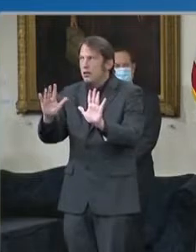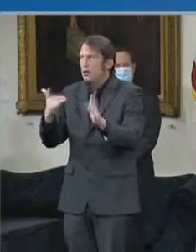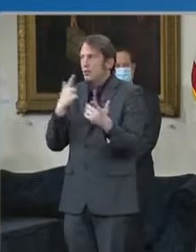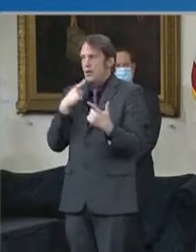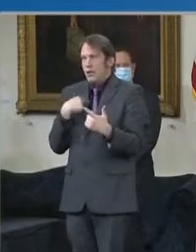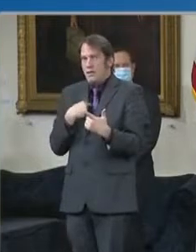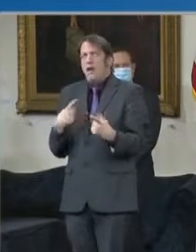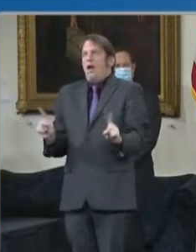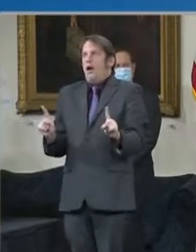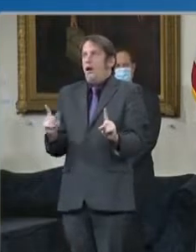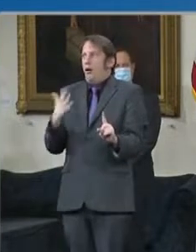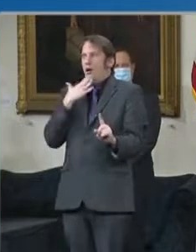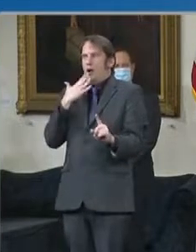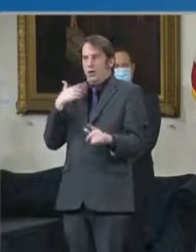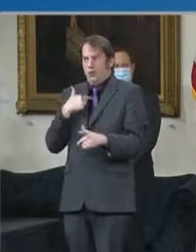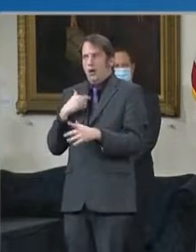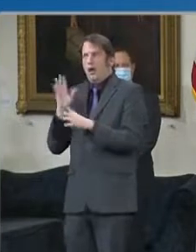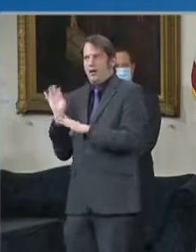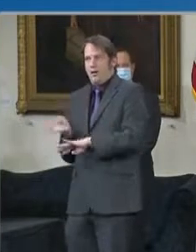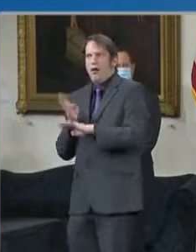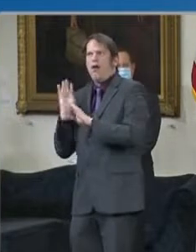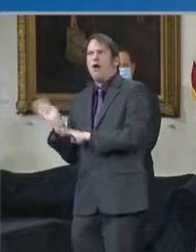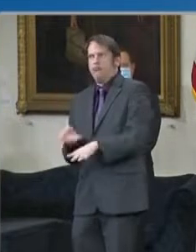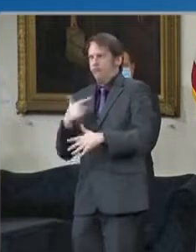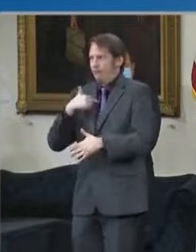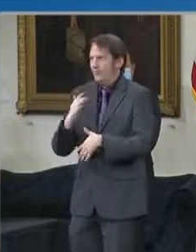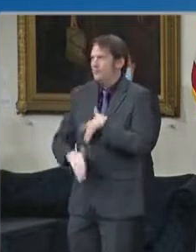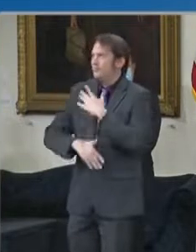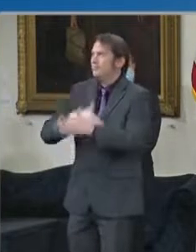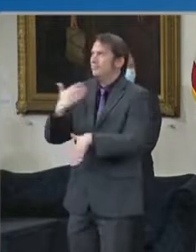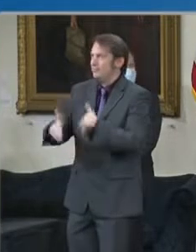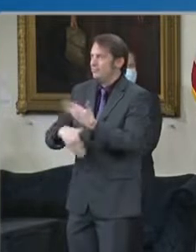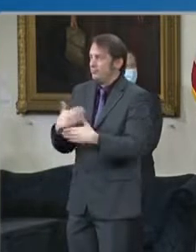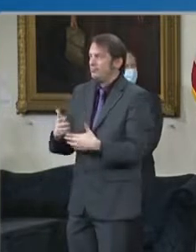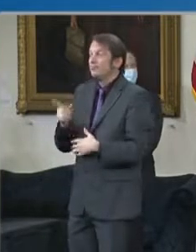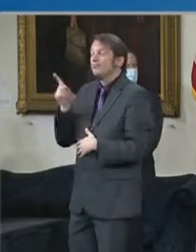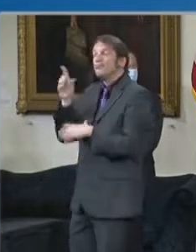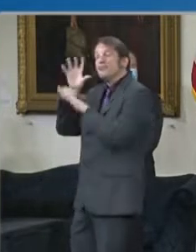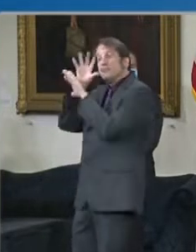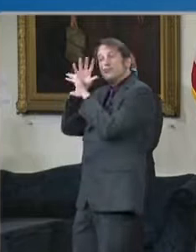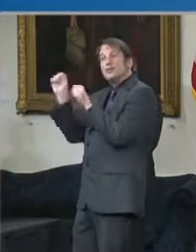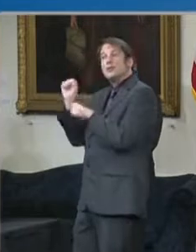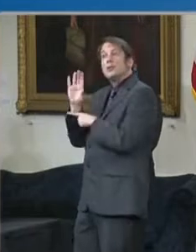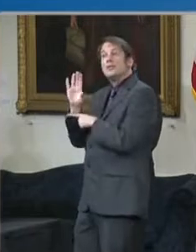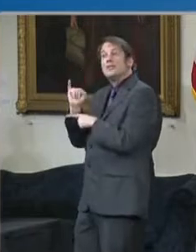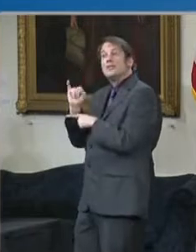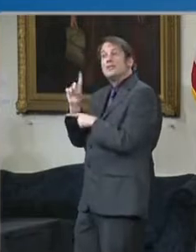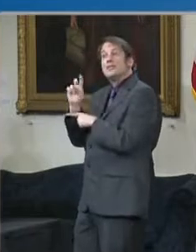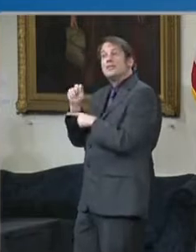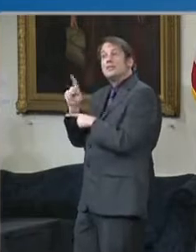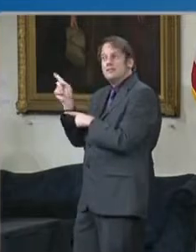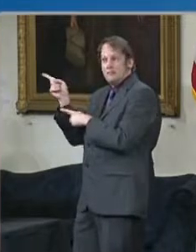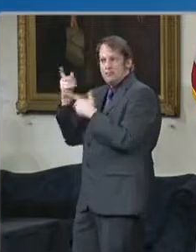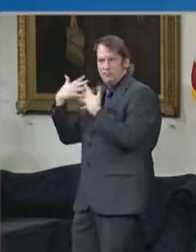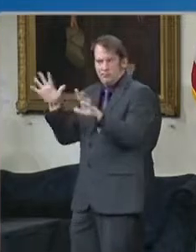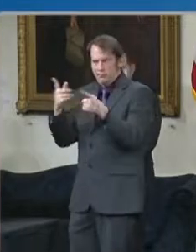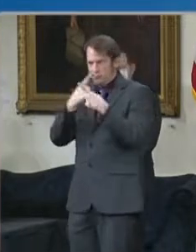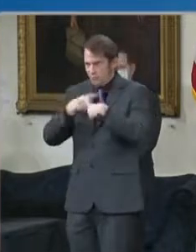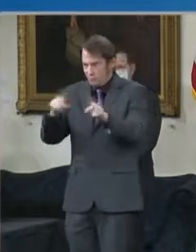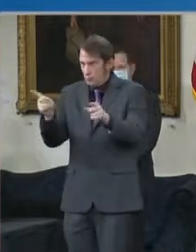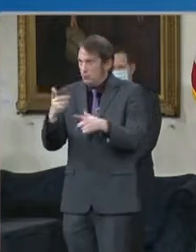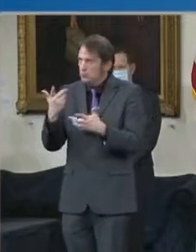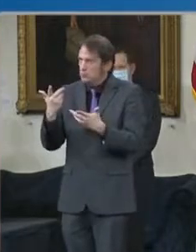week, you all heard President Biden announce that every adult in the United States would be eligible